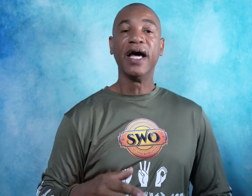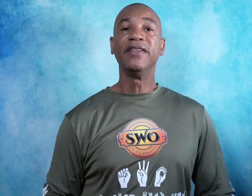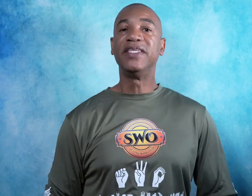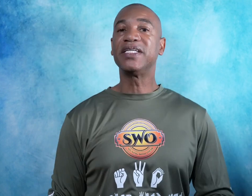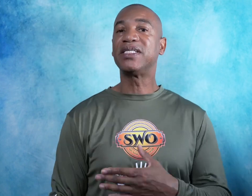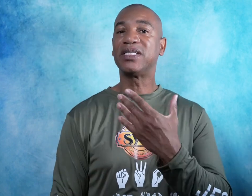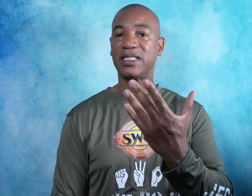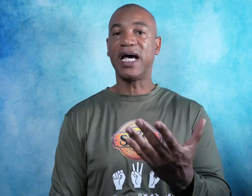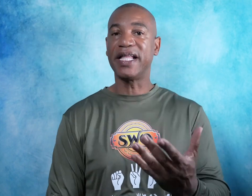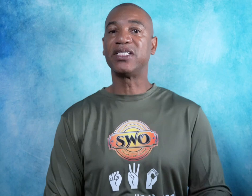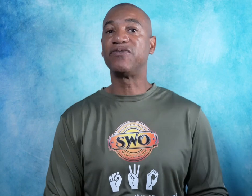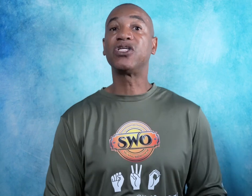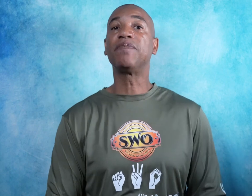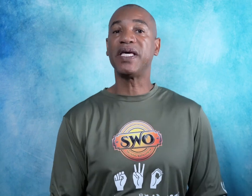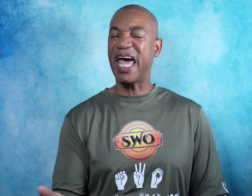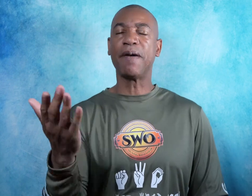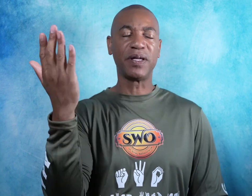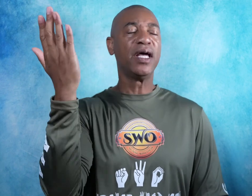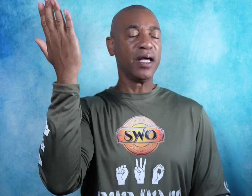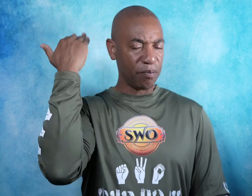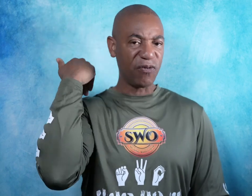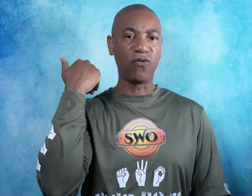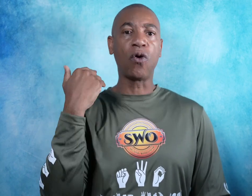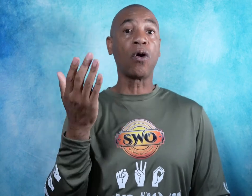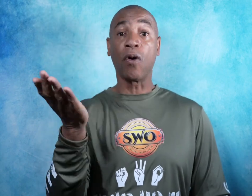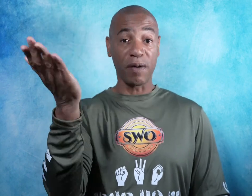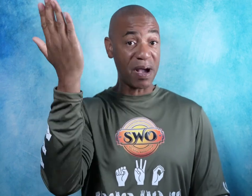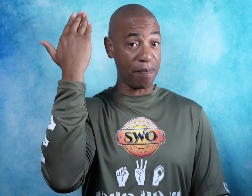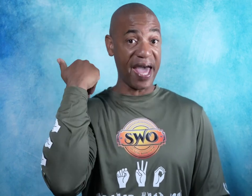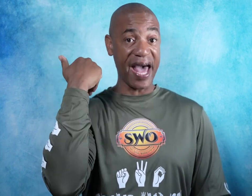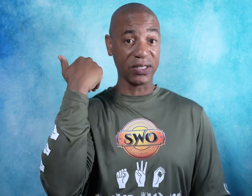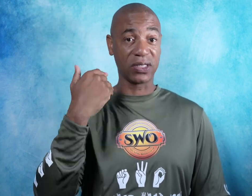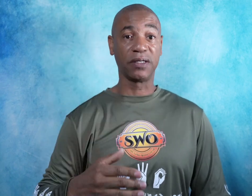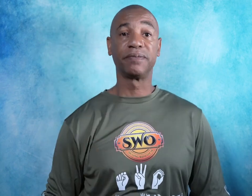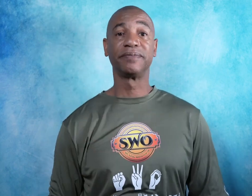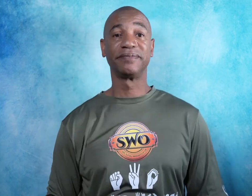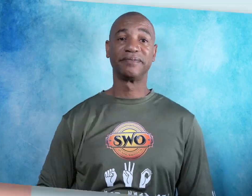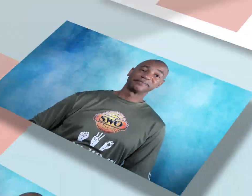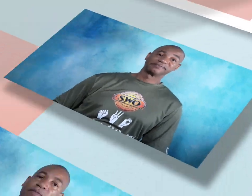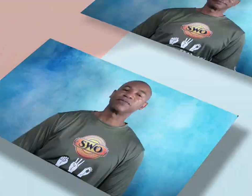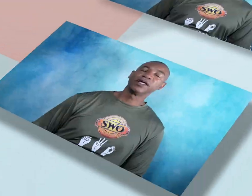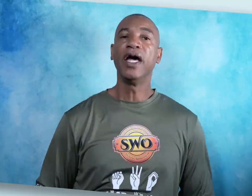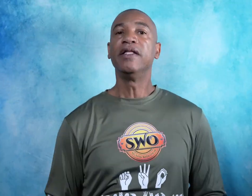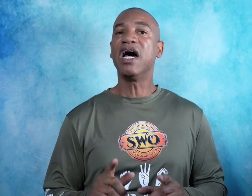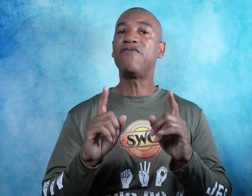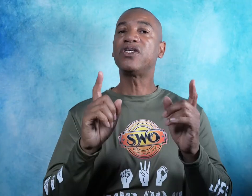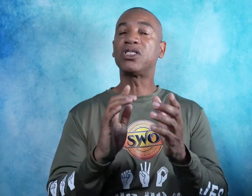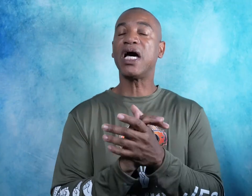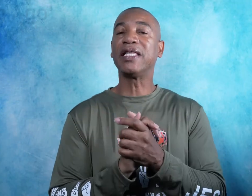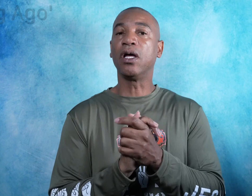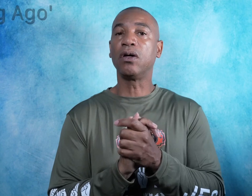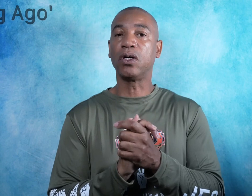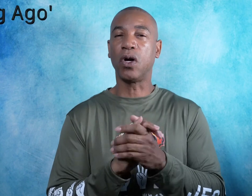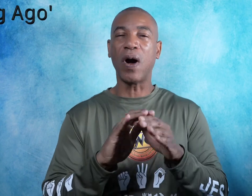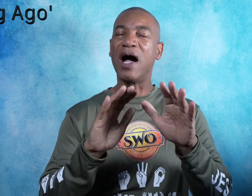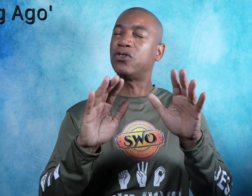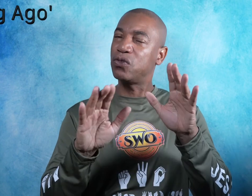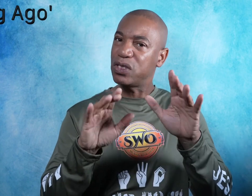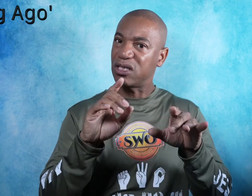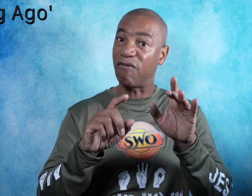This is a sign as if something happened before or in my past. Now for the sign long ago I'll do this a